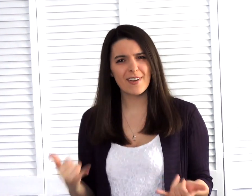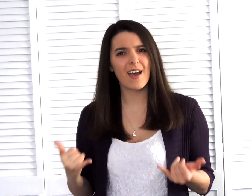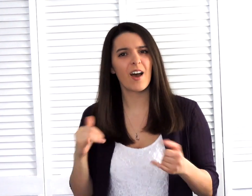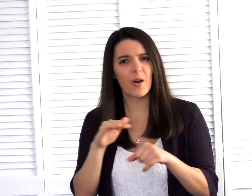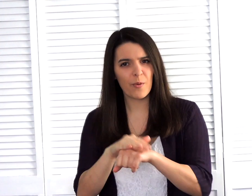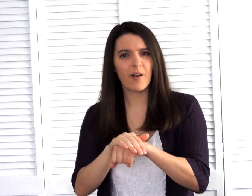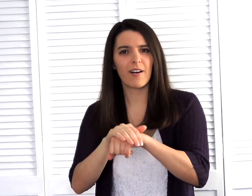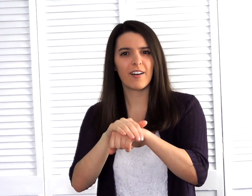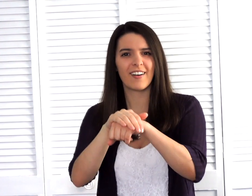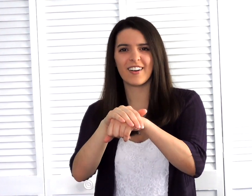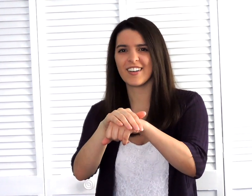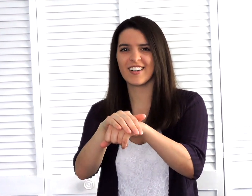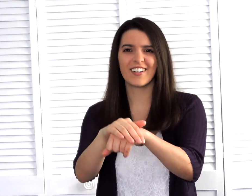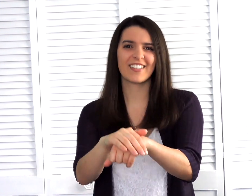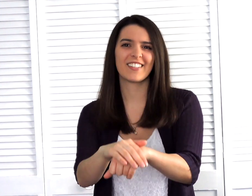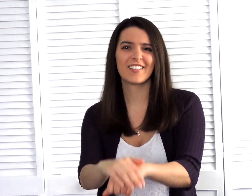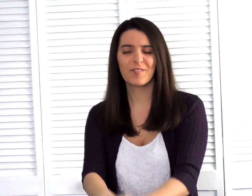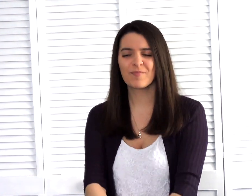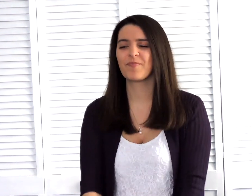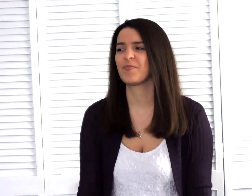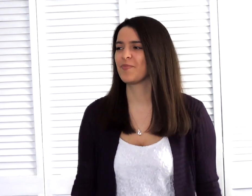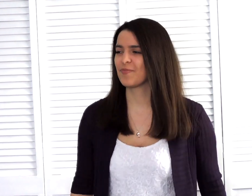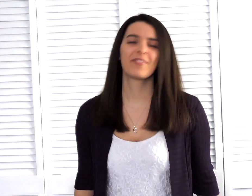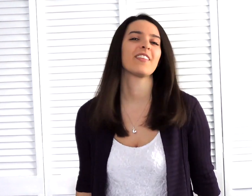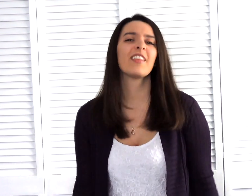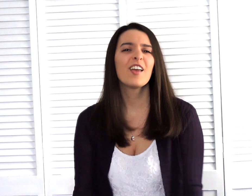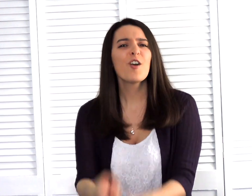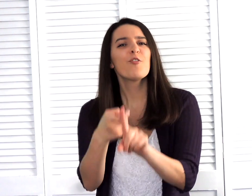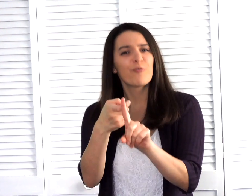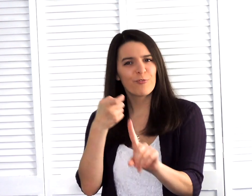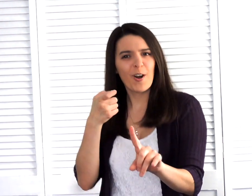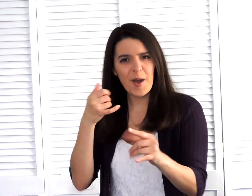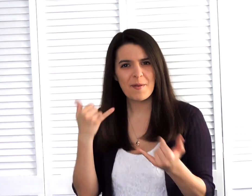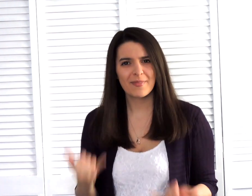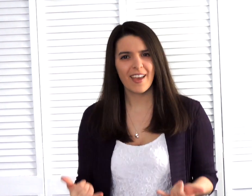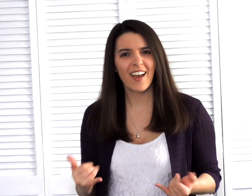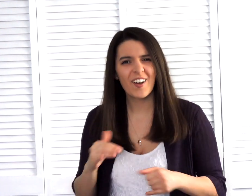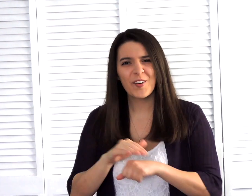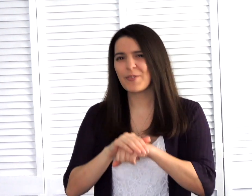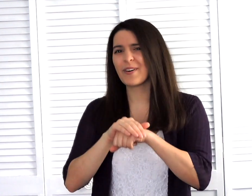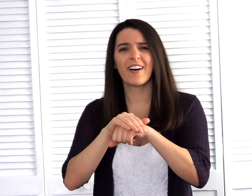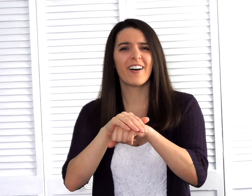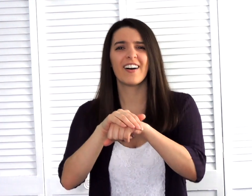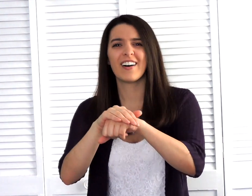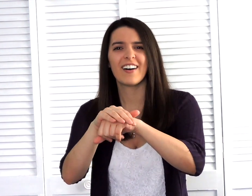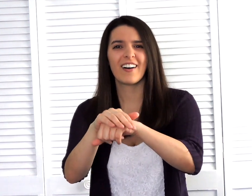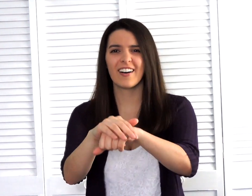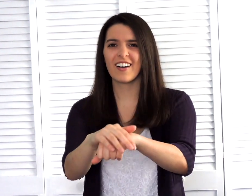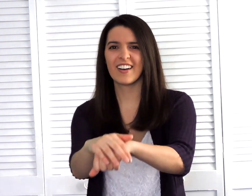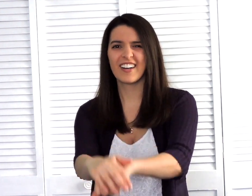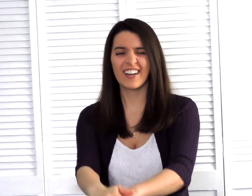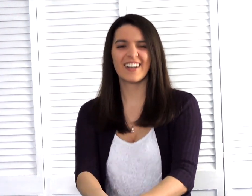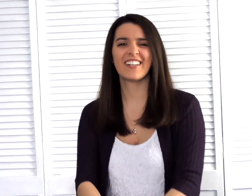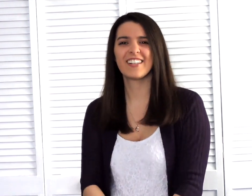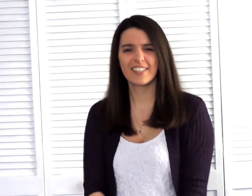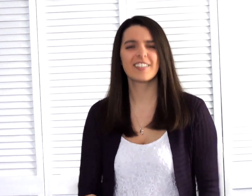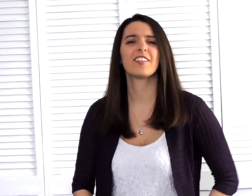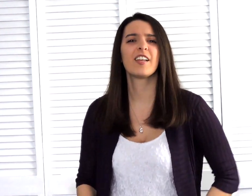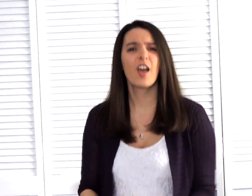now on From now on